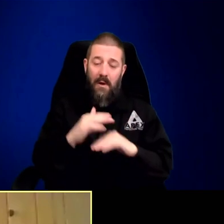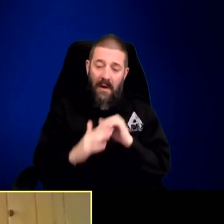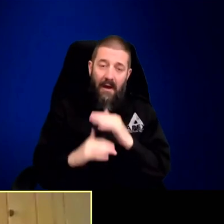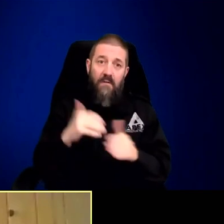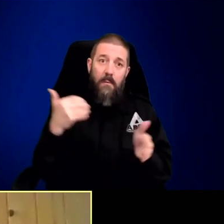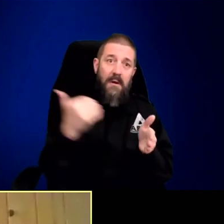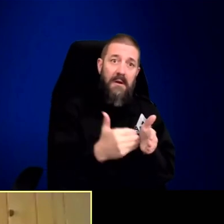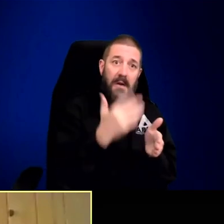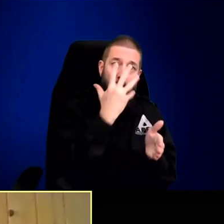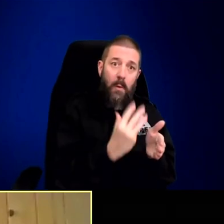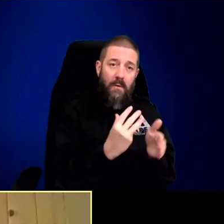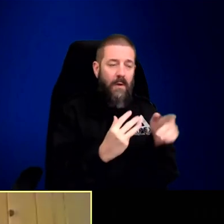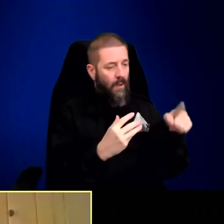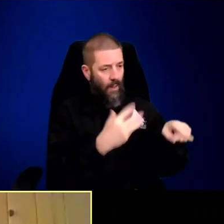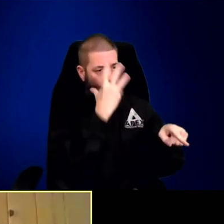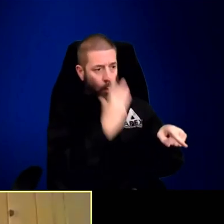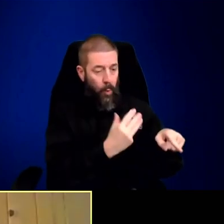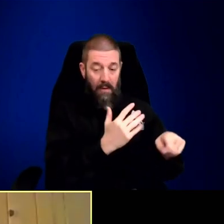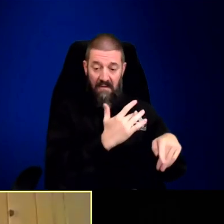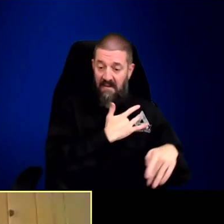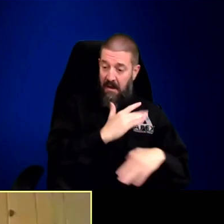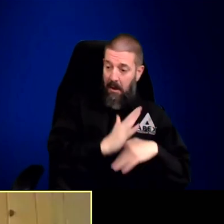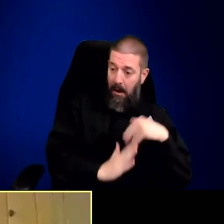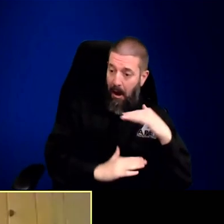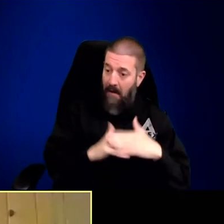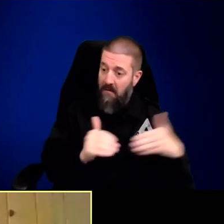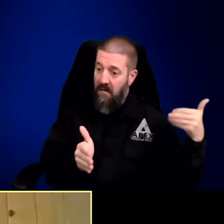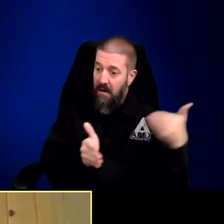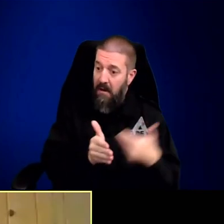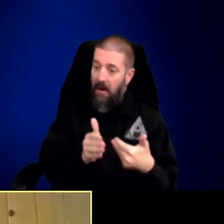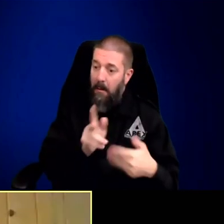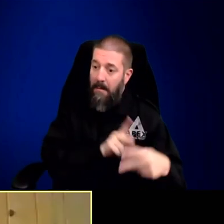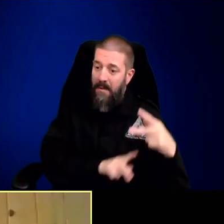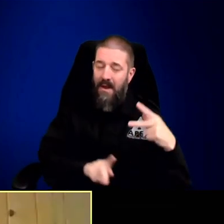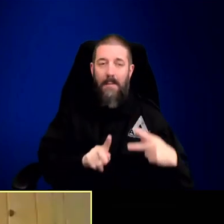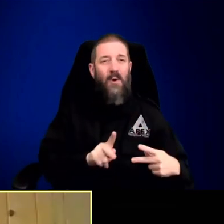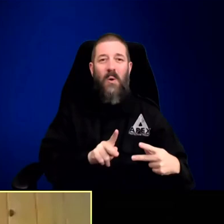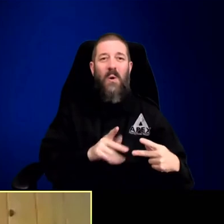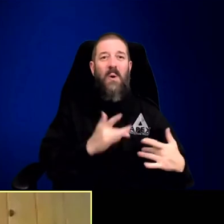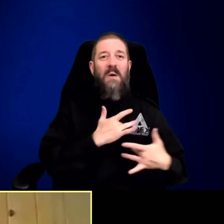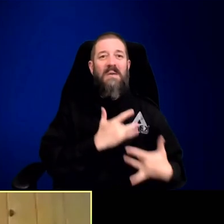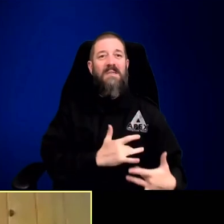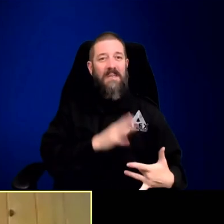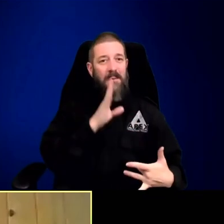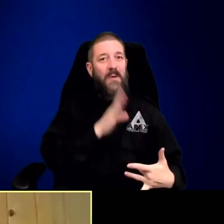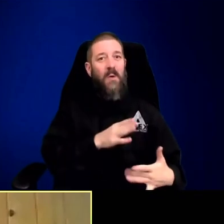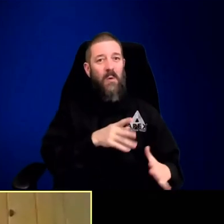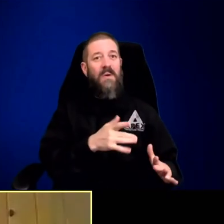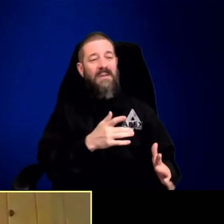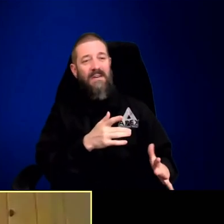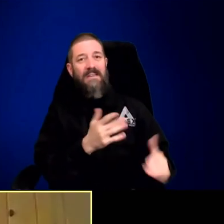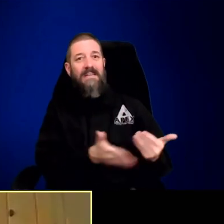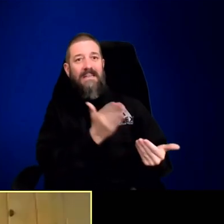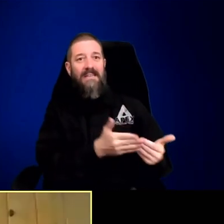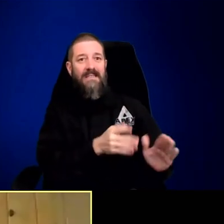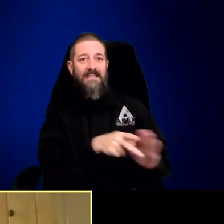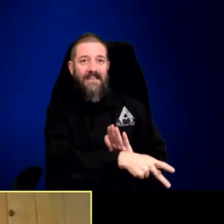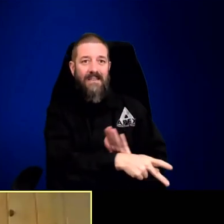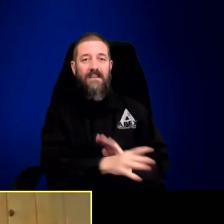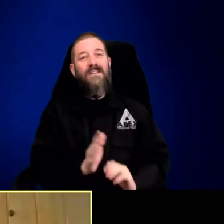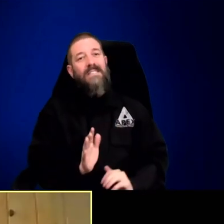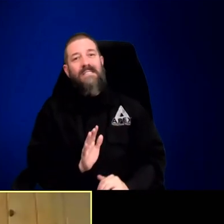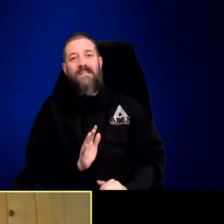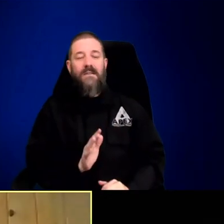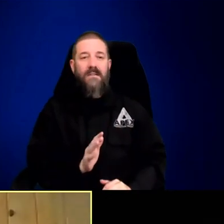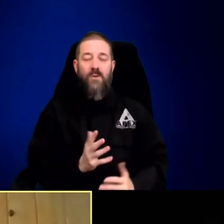Park. So for any park wolf that is feeling comfortable with being near people, if they were